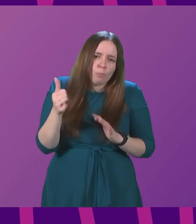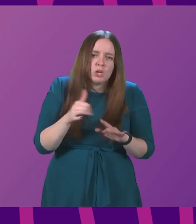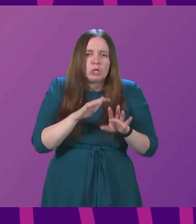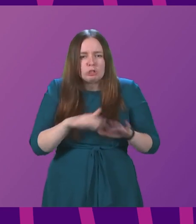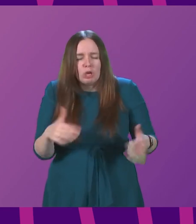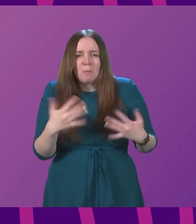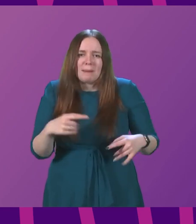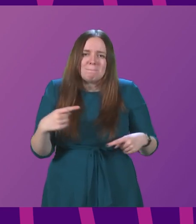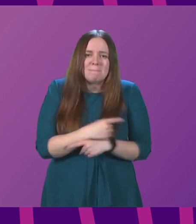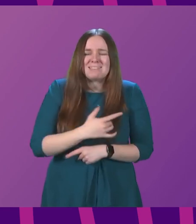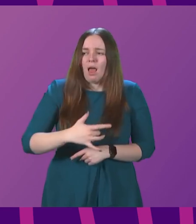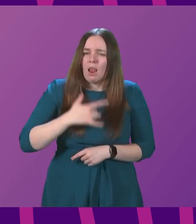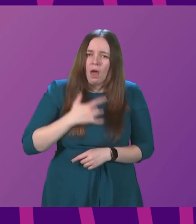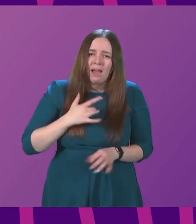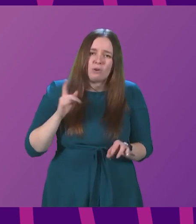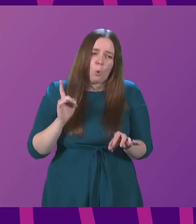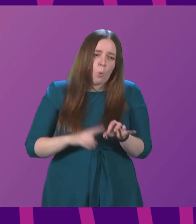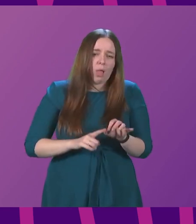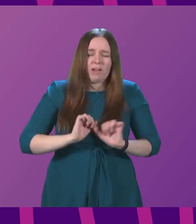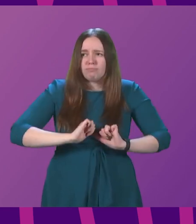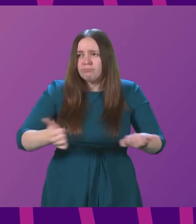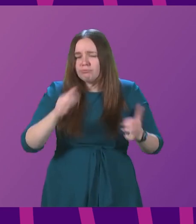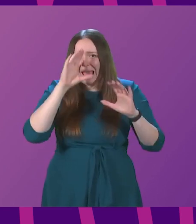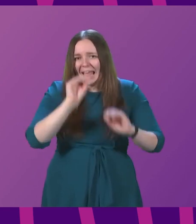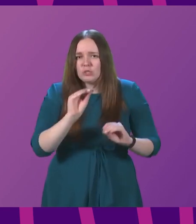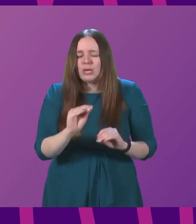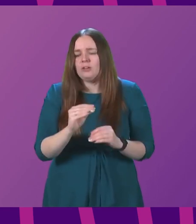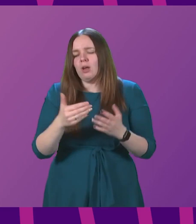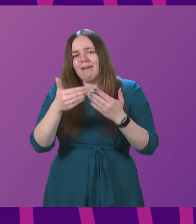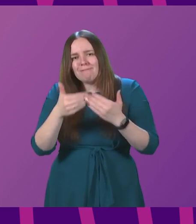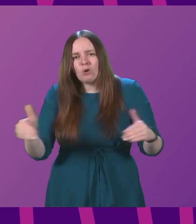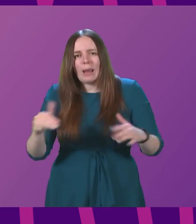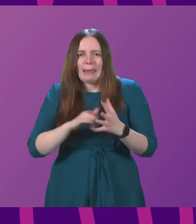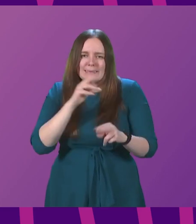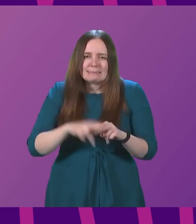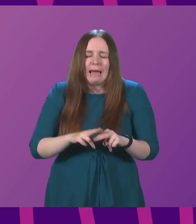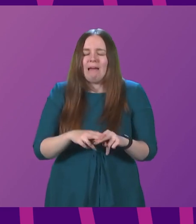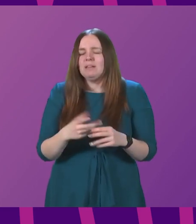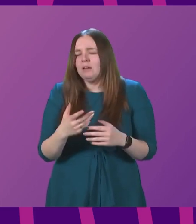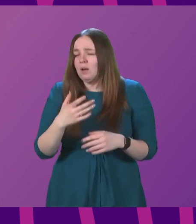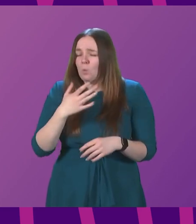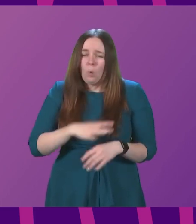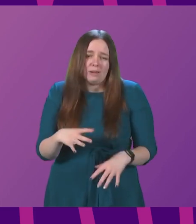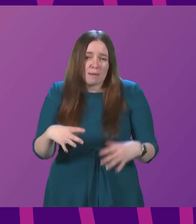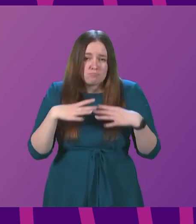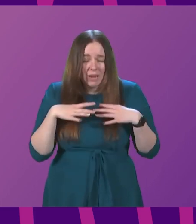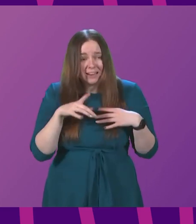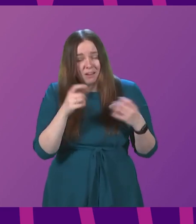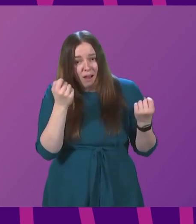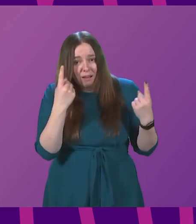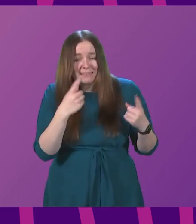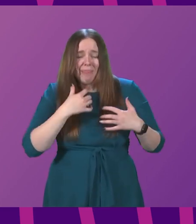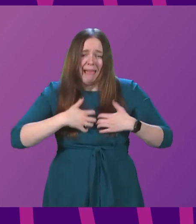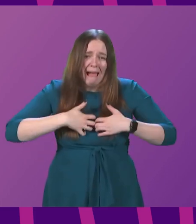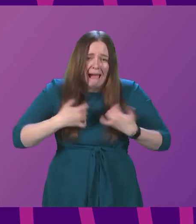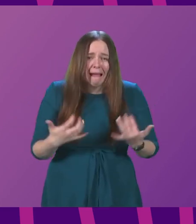who've missed out on life, qualifying education, frontline staff on their knees in want of a break. Does she understand the anger and